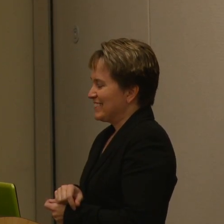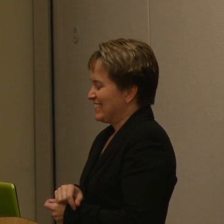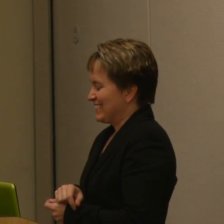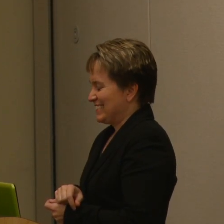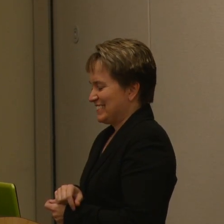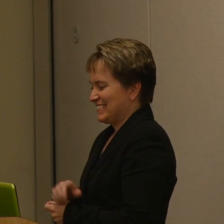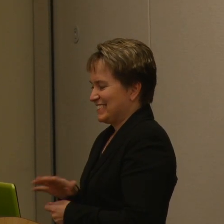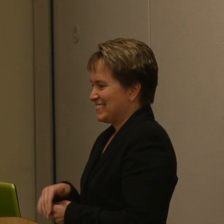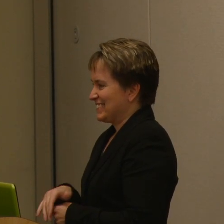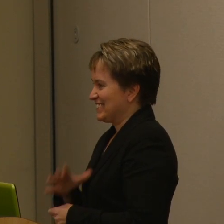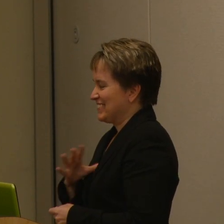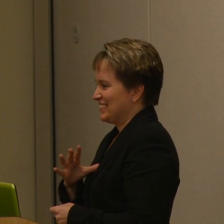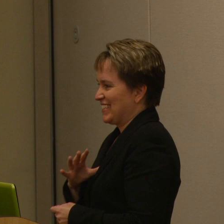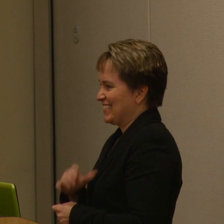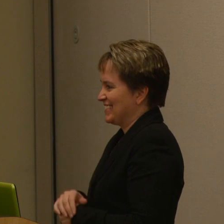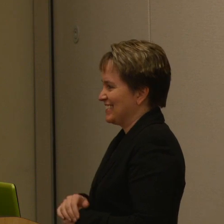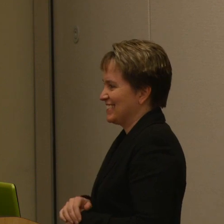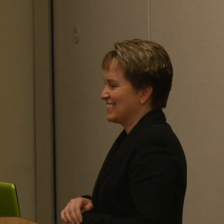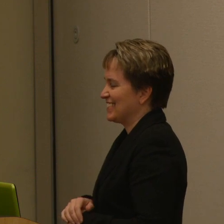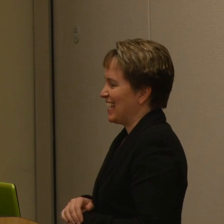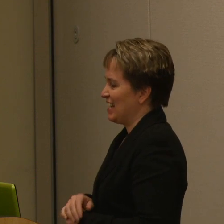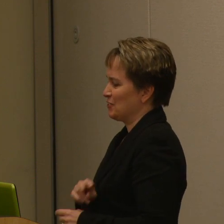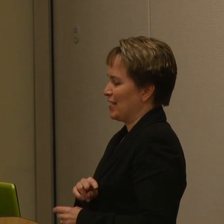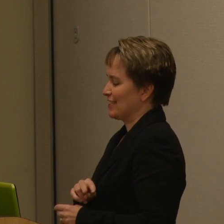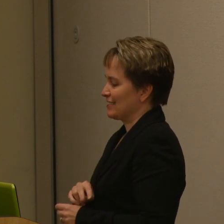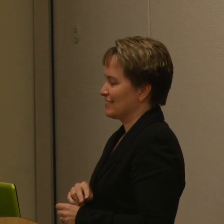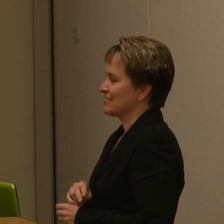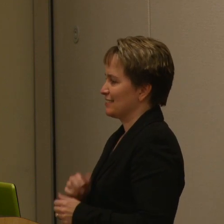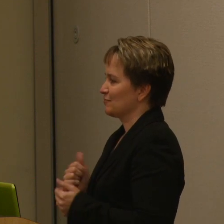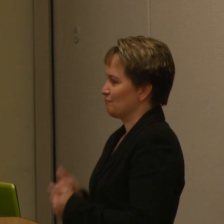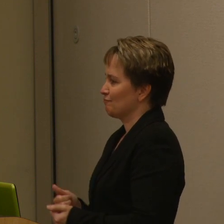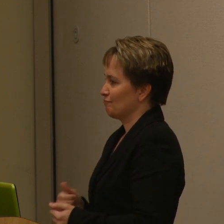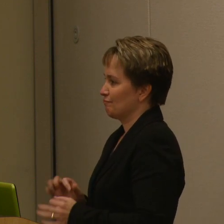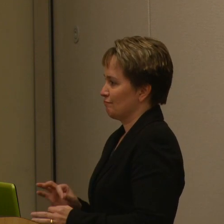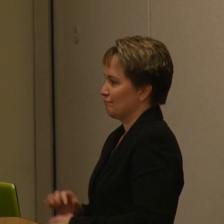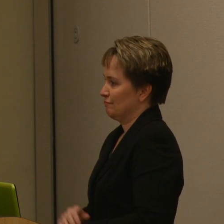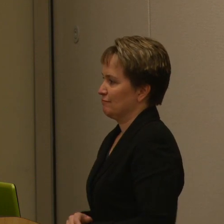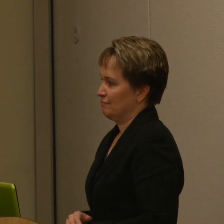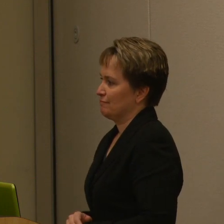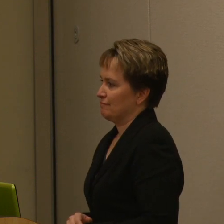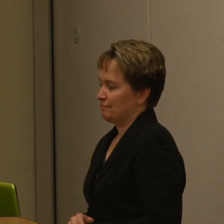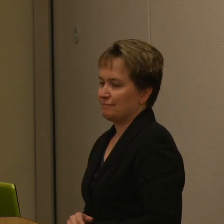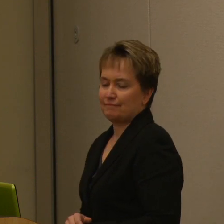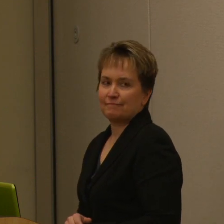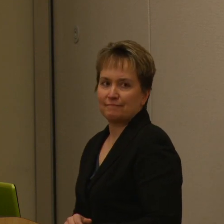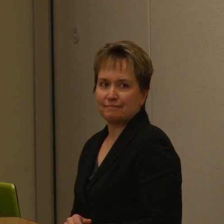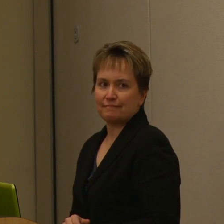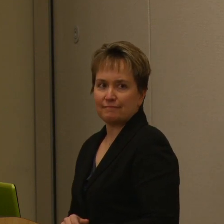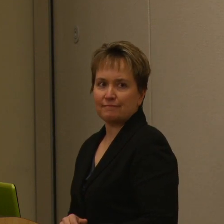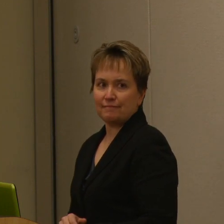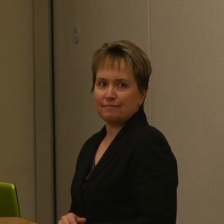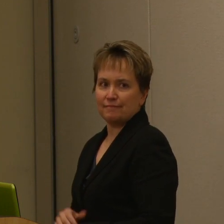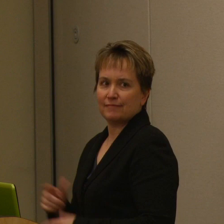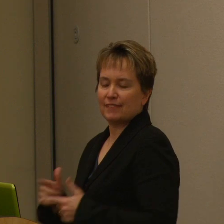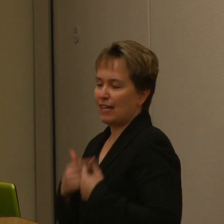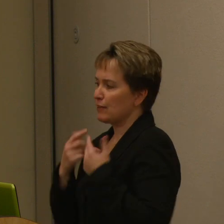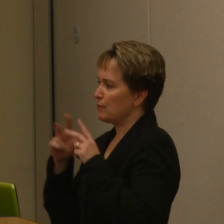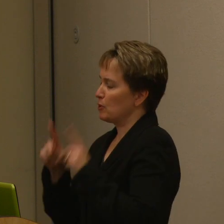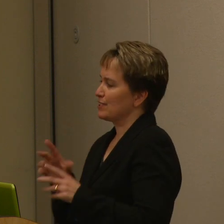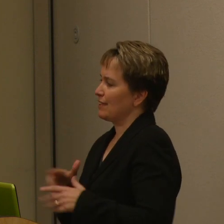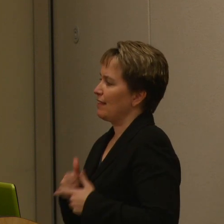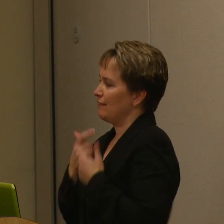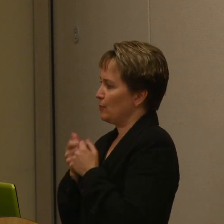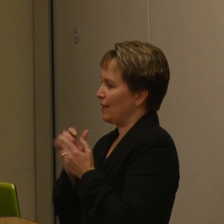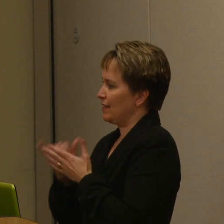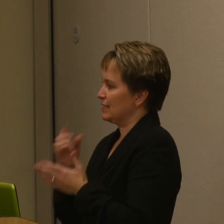you know, modest goal of turning every Minnesotan into a friend and ally who can make a difference in the life of a person living with